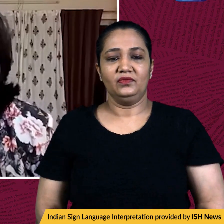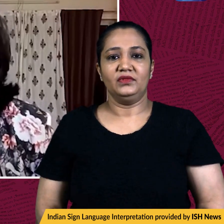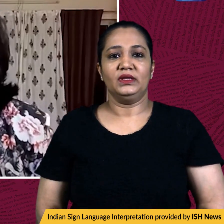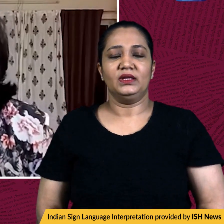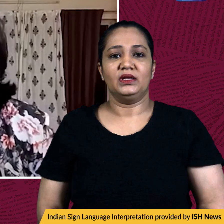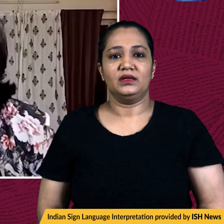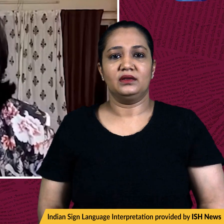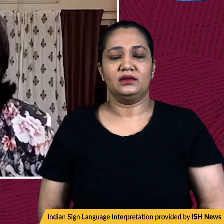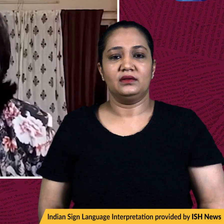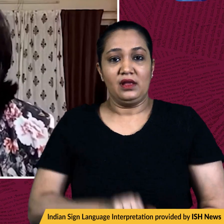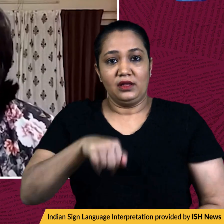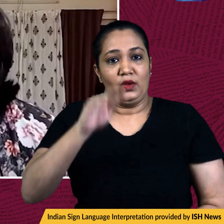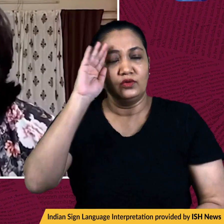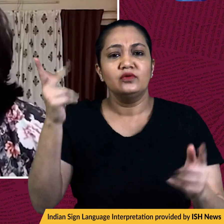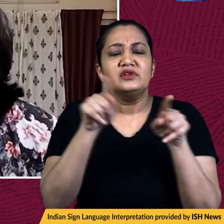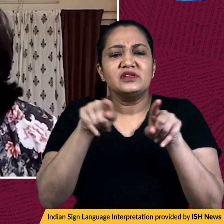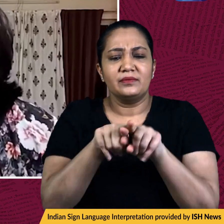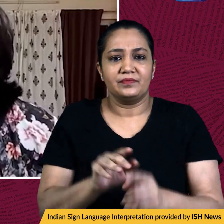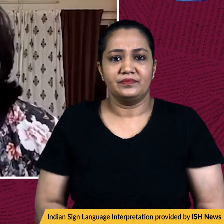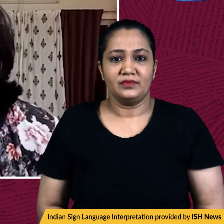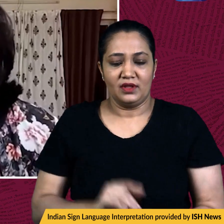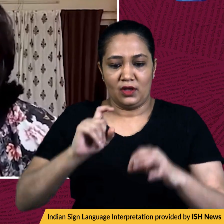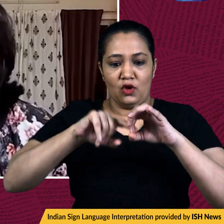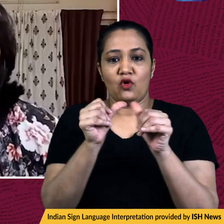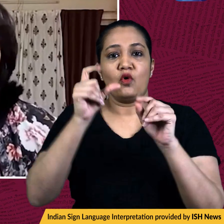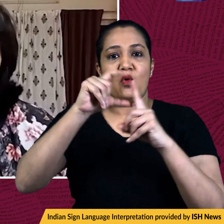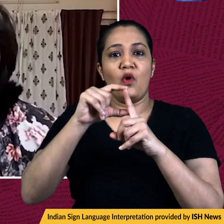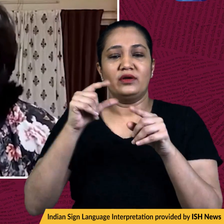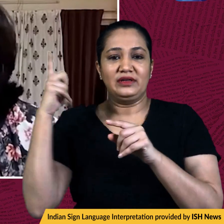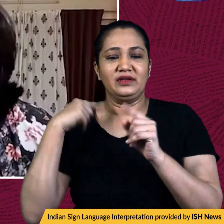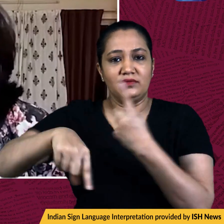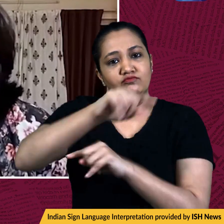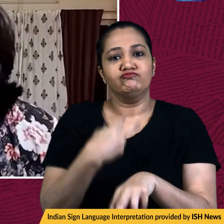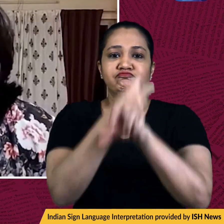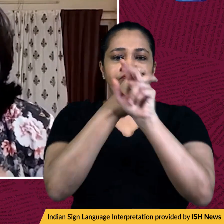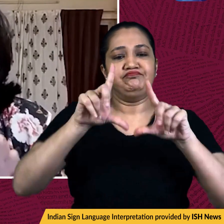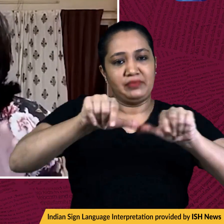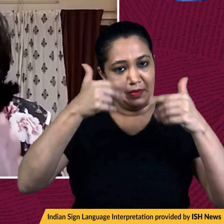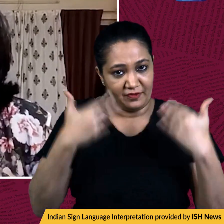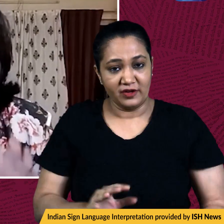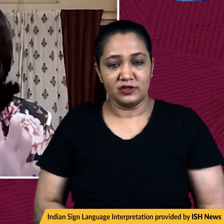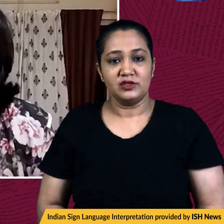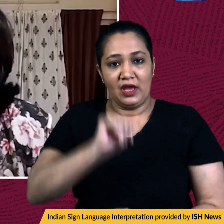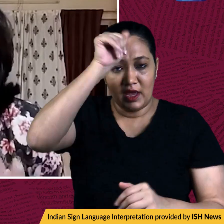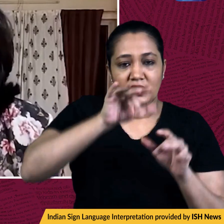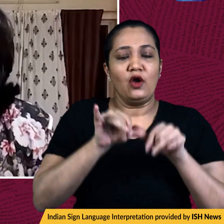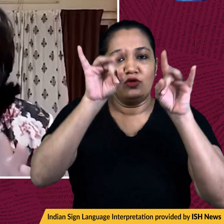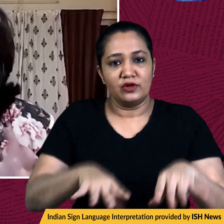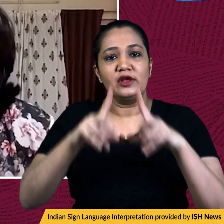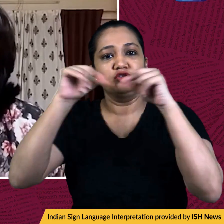Also, in the news, amid this crisis, Quad leaders are set to hold a virtual meeting today. India, Australia, Japan, and the U